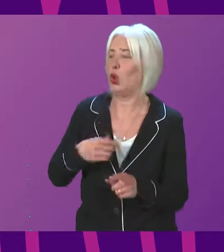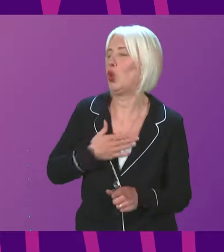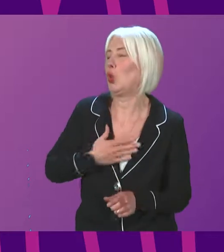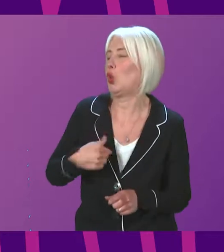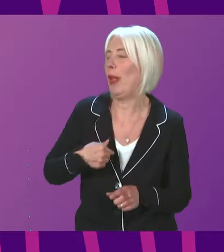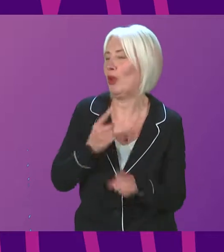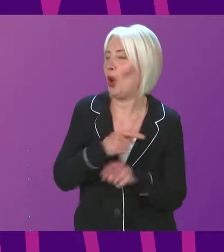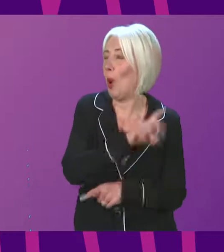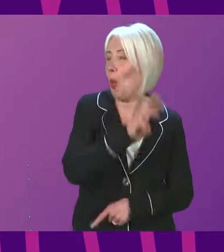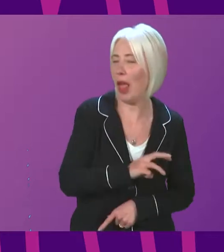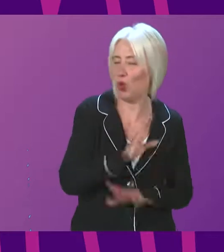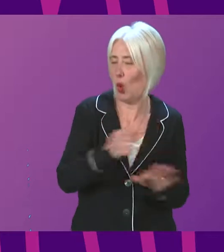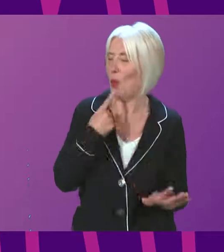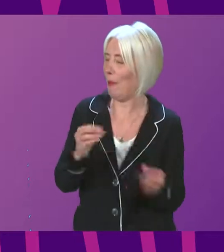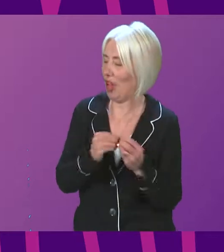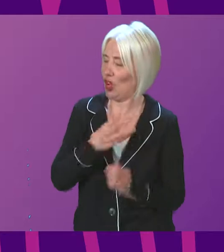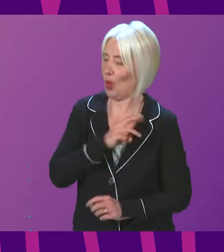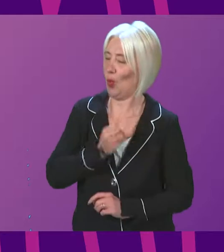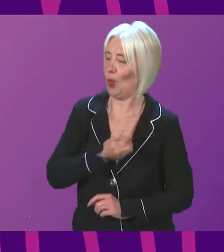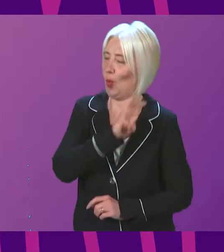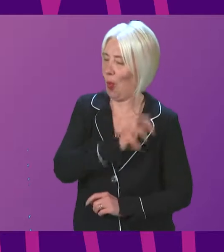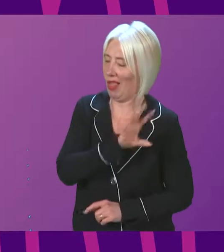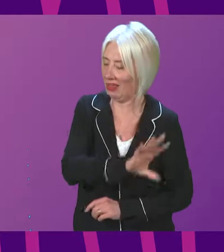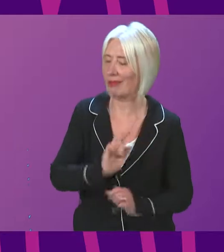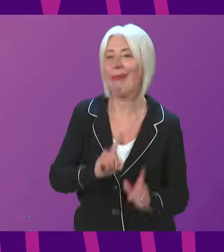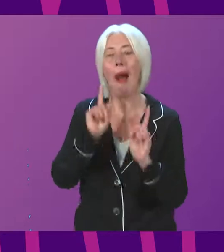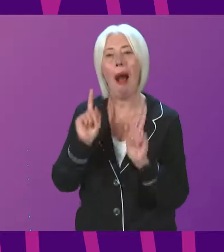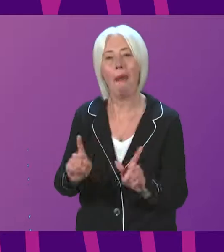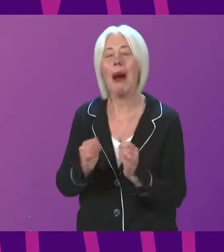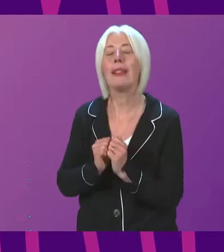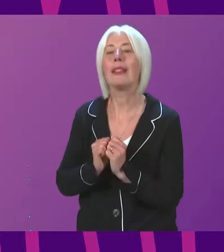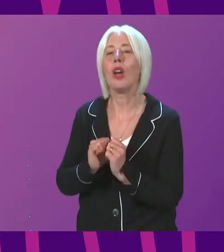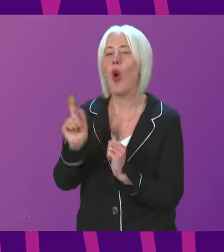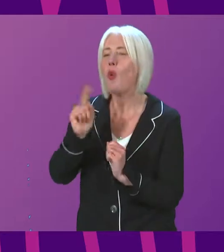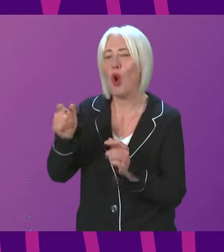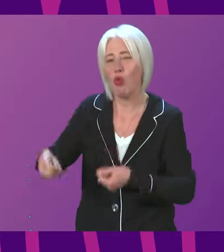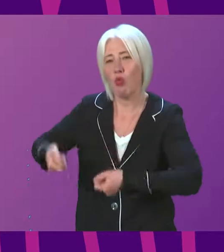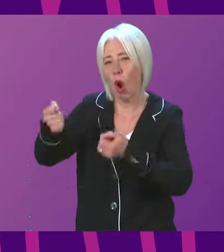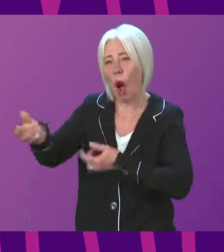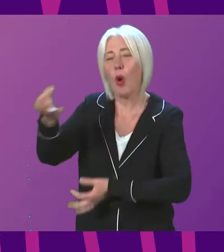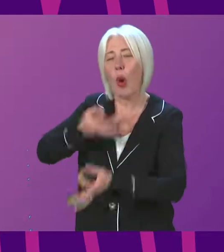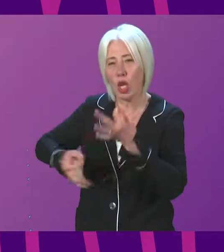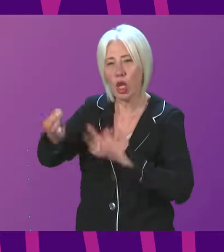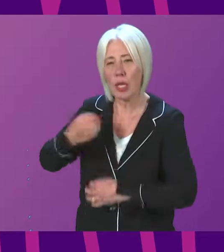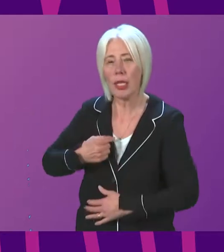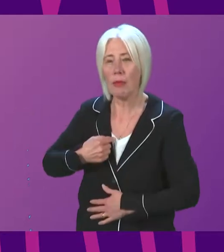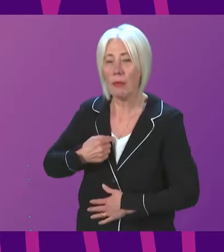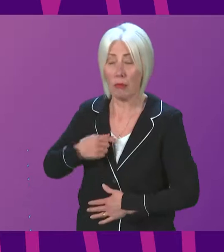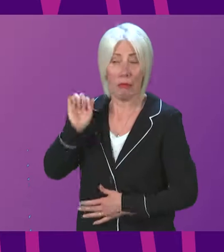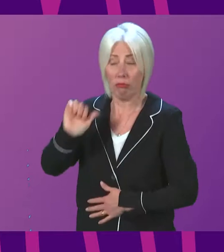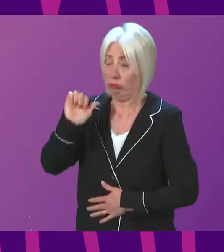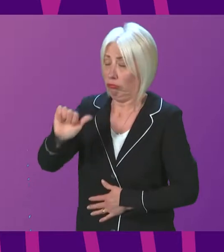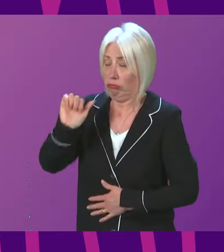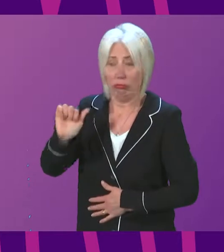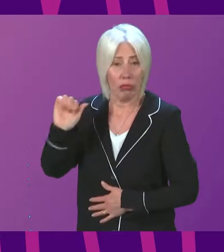Wales. But in relation to the substantive issues that Dr Ghani raises with me, I associate myself with all that he